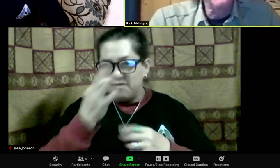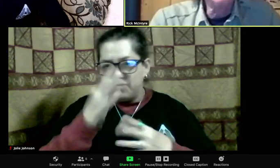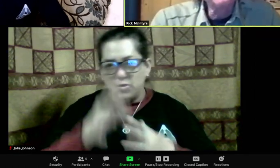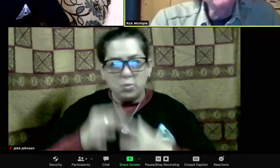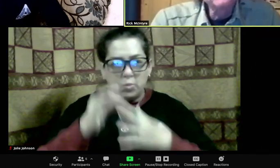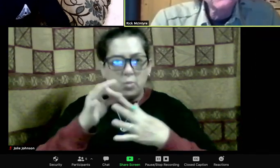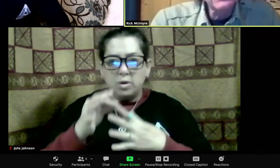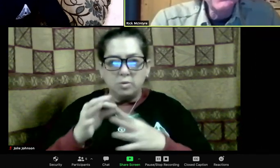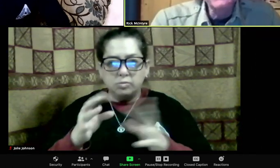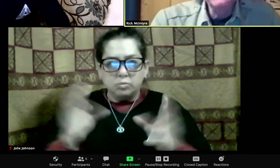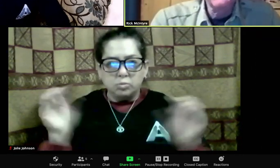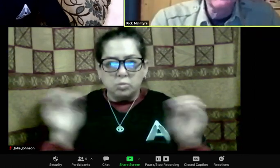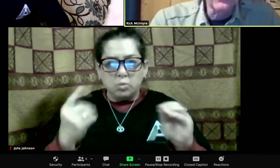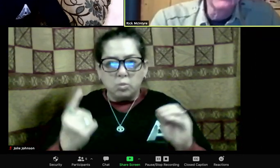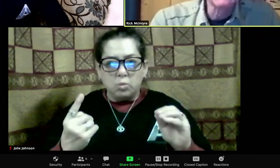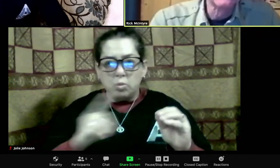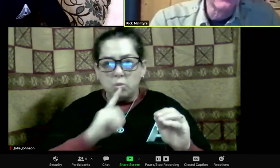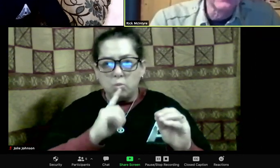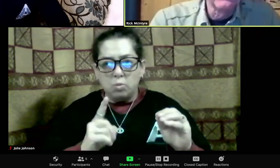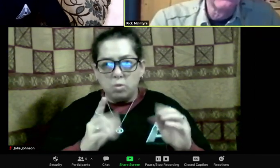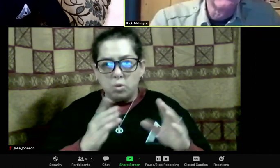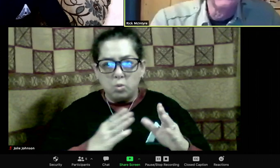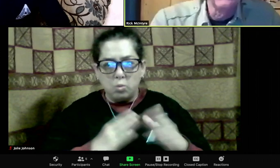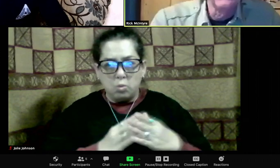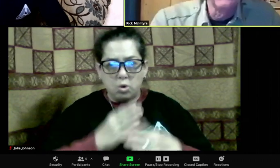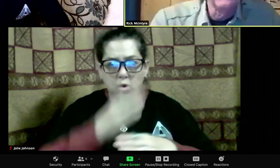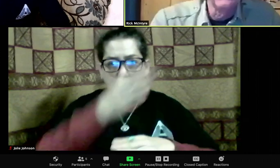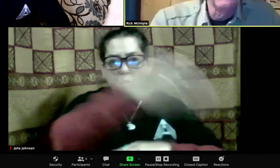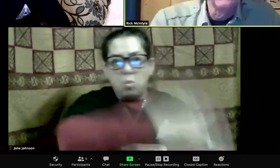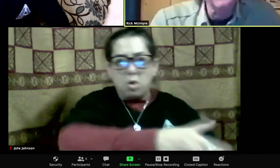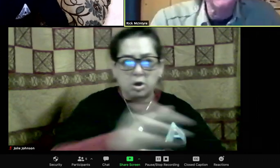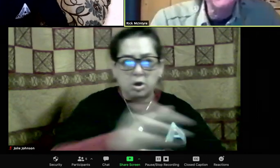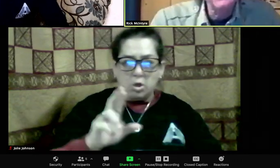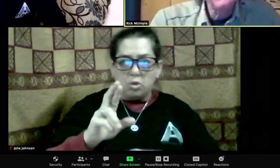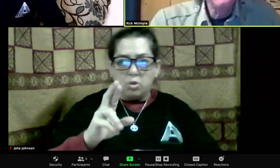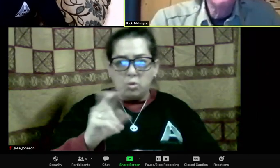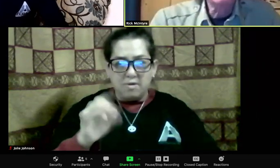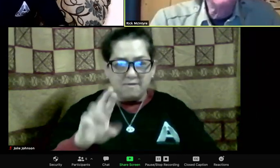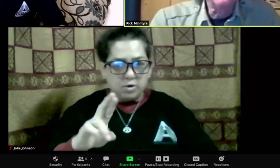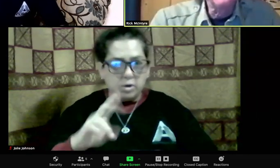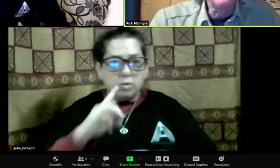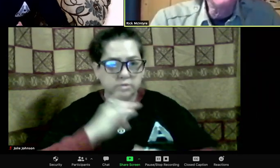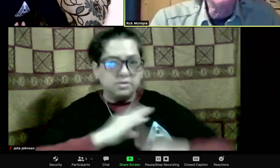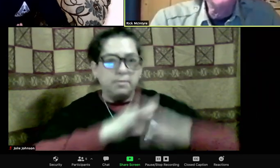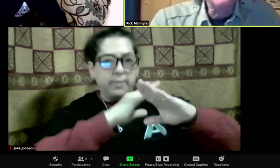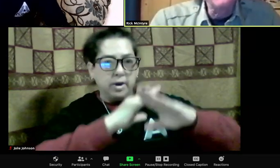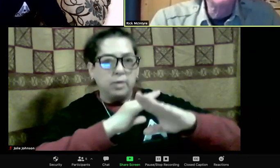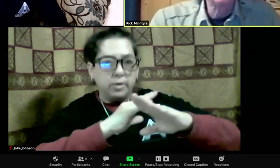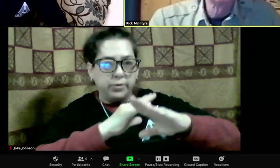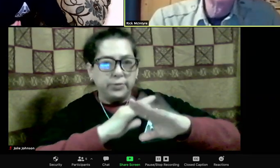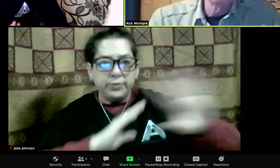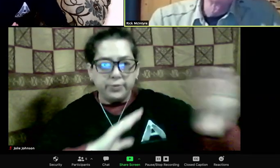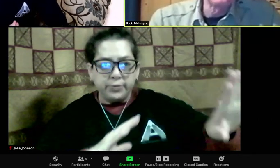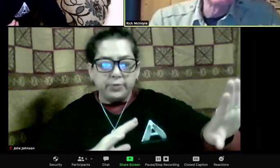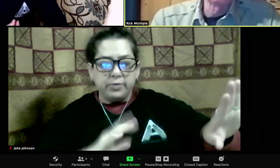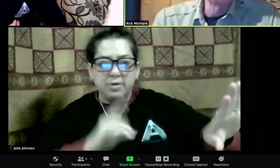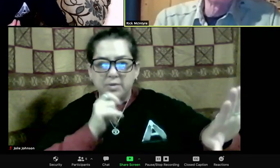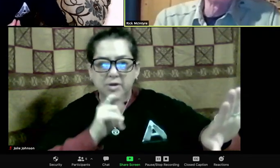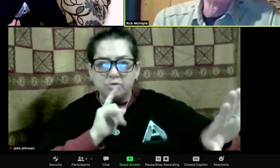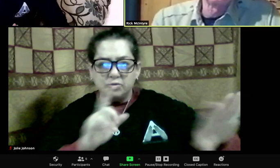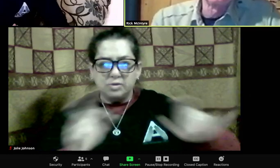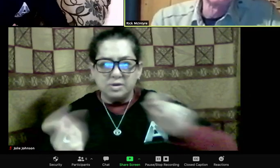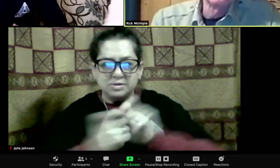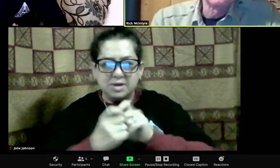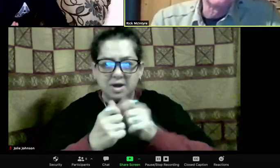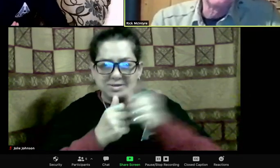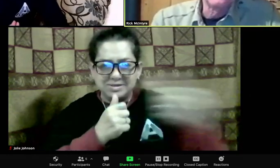guaranteed to set up other people to do it. So I've been on the scene where that happened, and yes, at times the law enforcement rangers